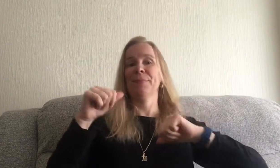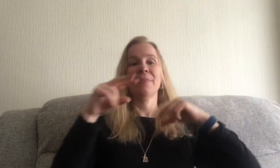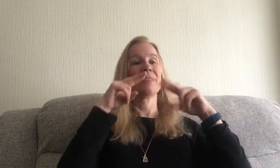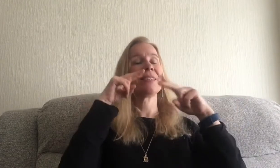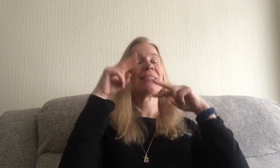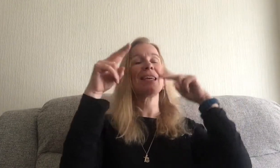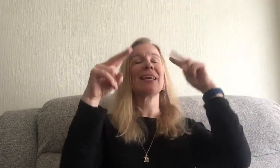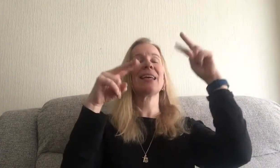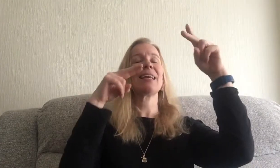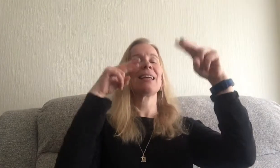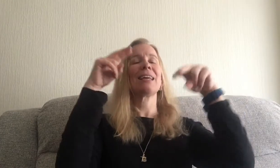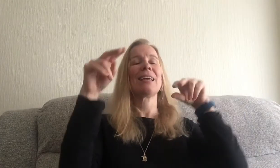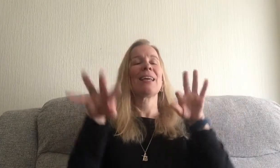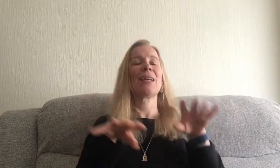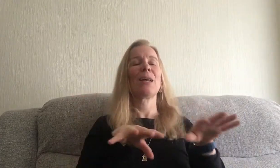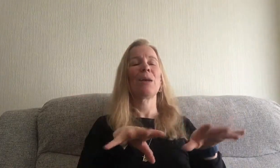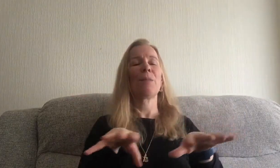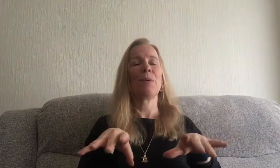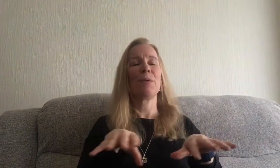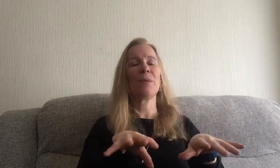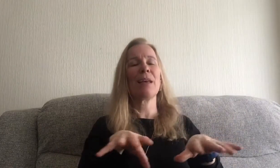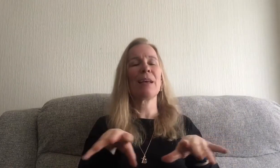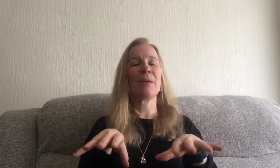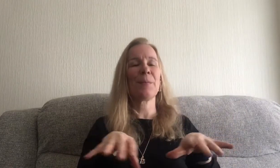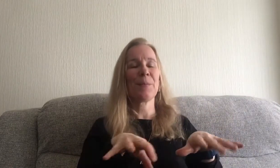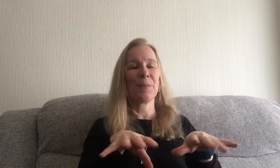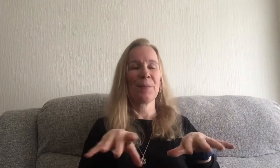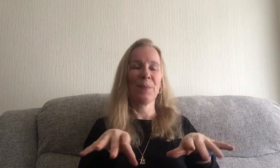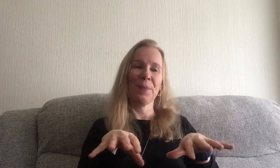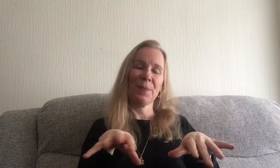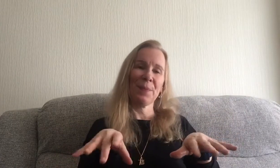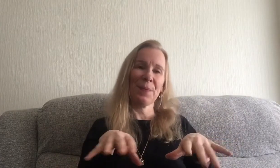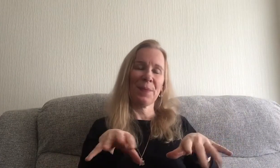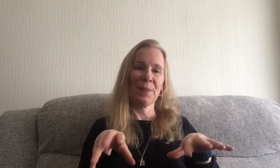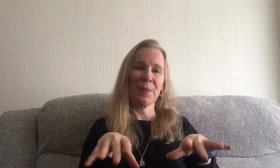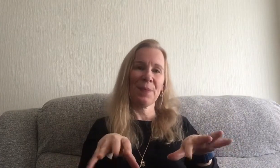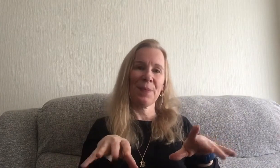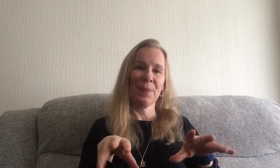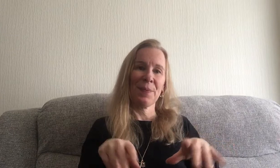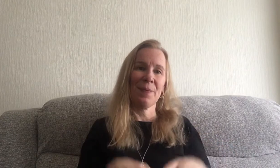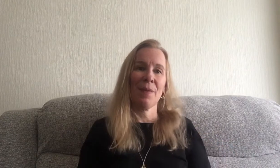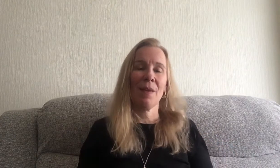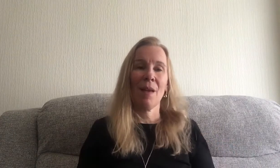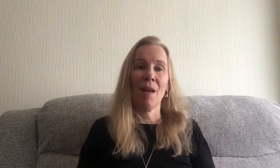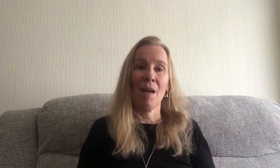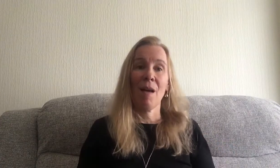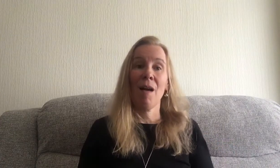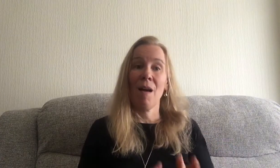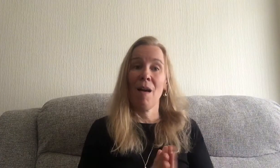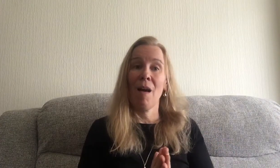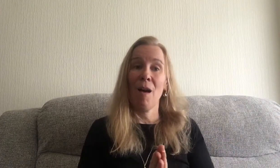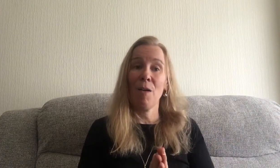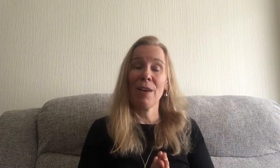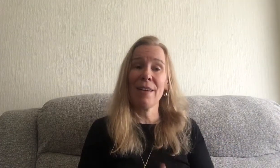singing, music, RE,